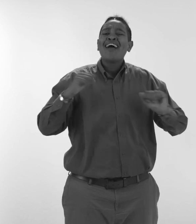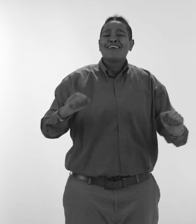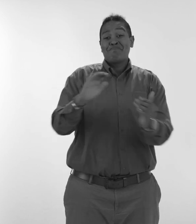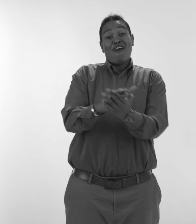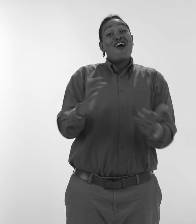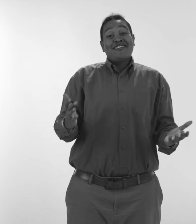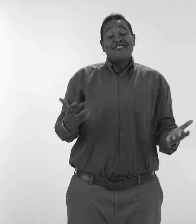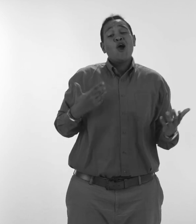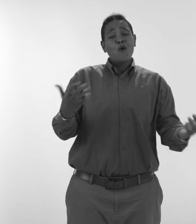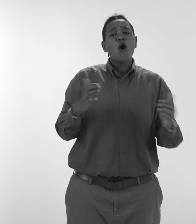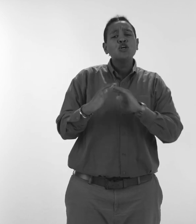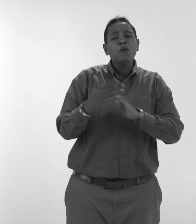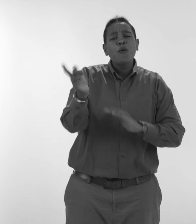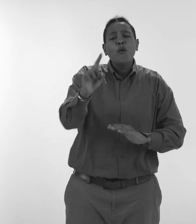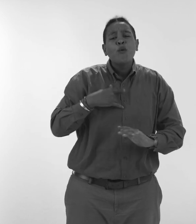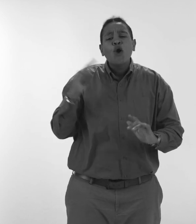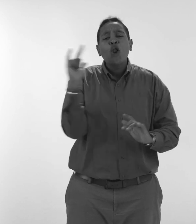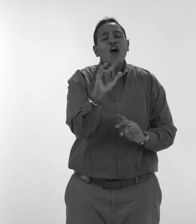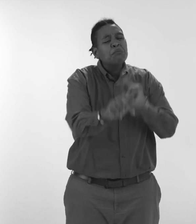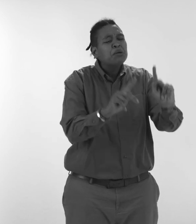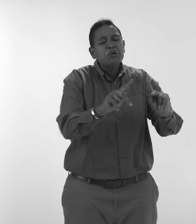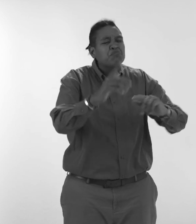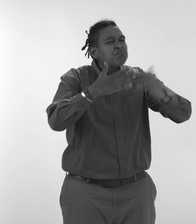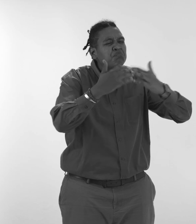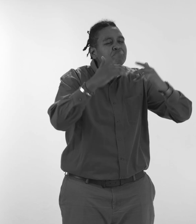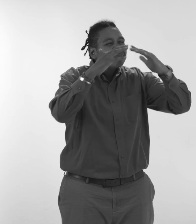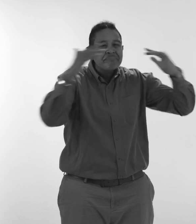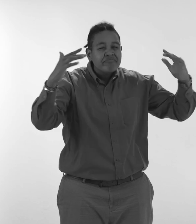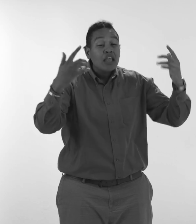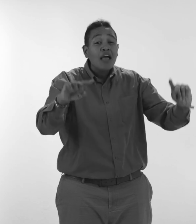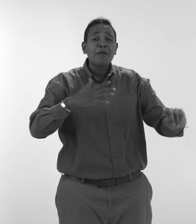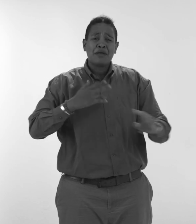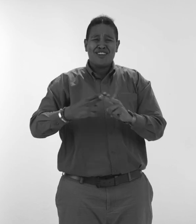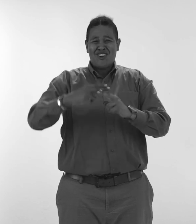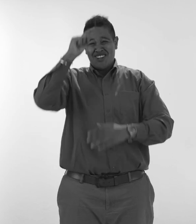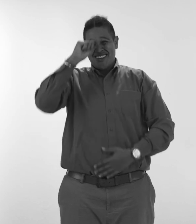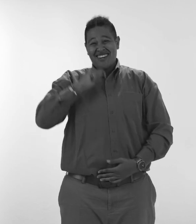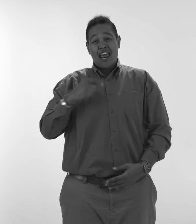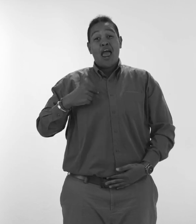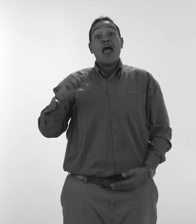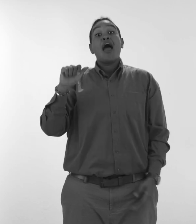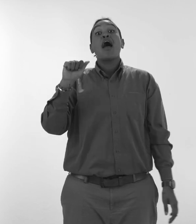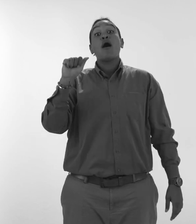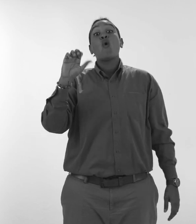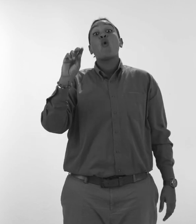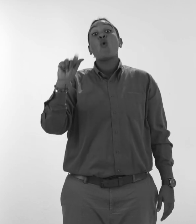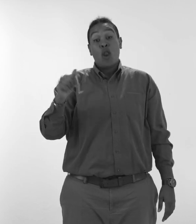married. I want a Jamaica where we love people despite differences. My name is Tony Akin. I'm a CODA.